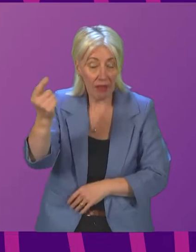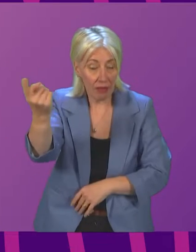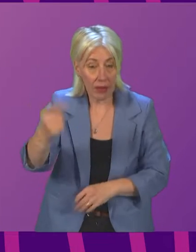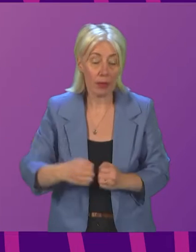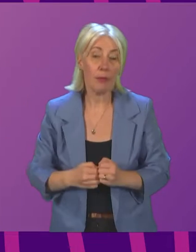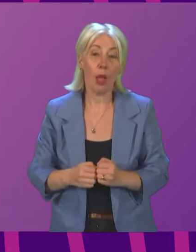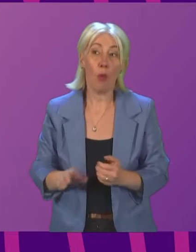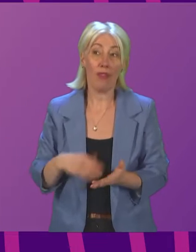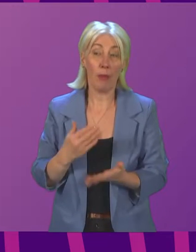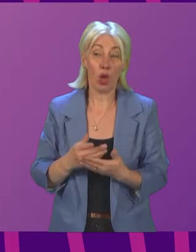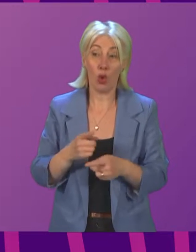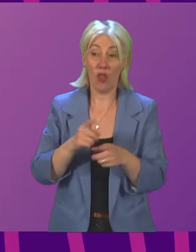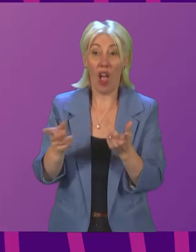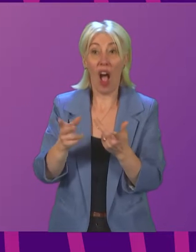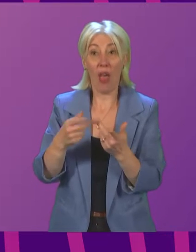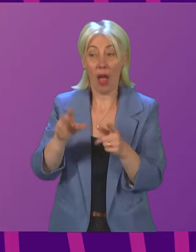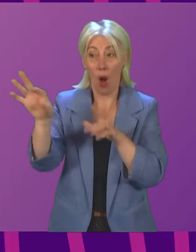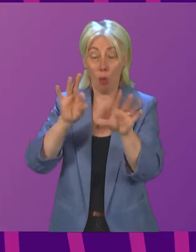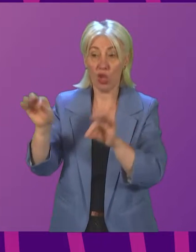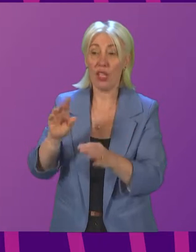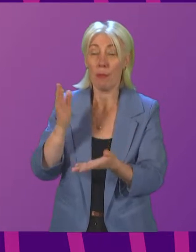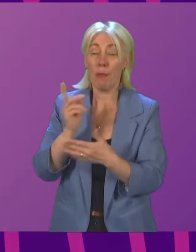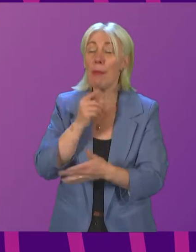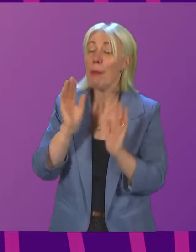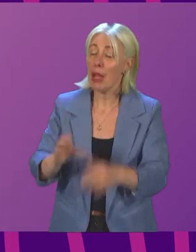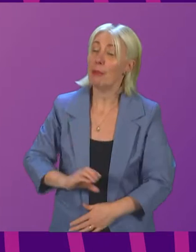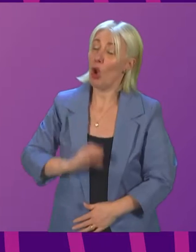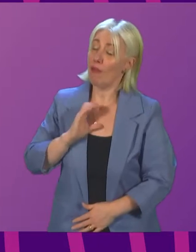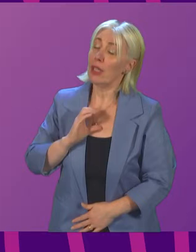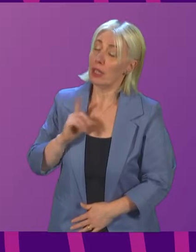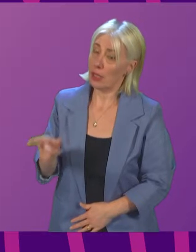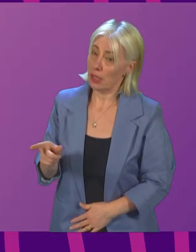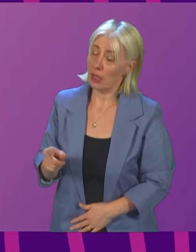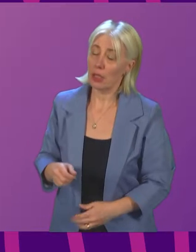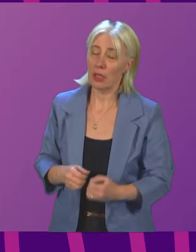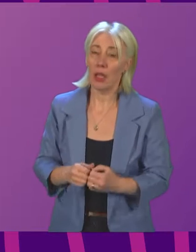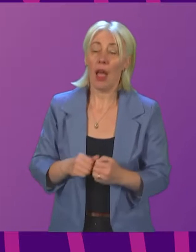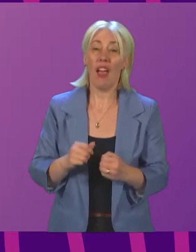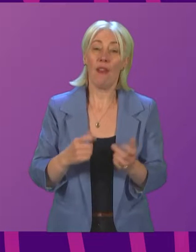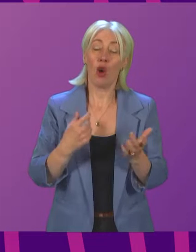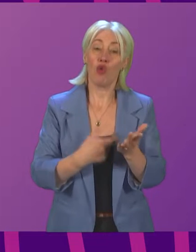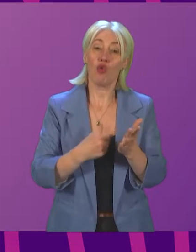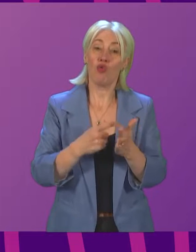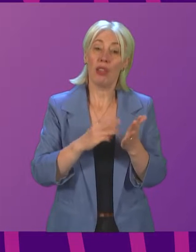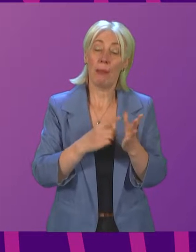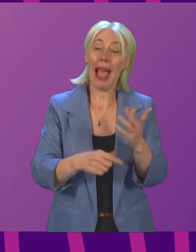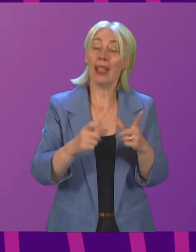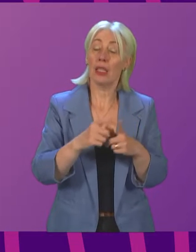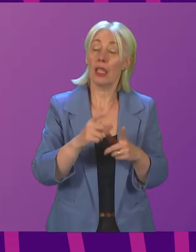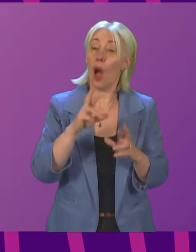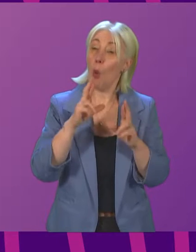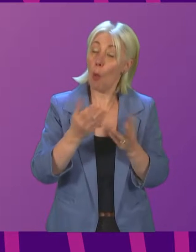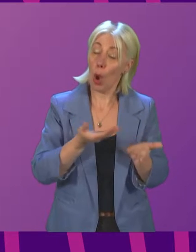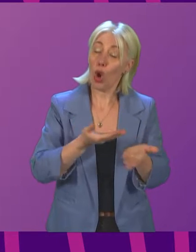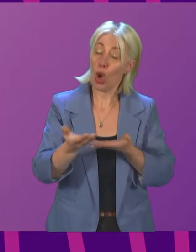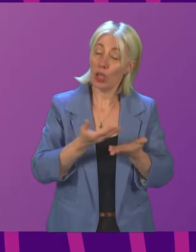sure that people have confidence in those alternatives. I think the other point to make is, in relation to remand, we should also be looking, and I would hope the consultation would shed some